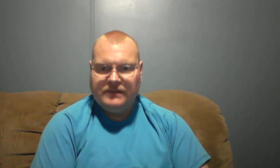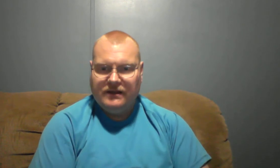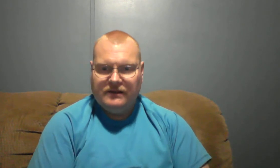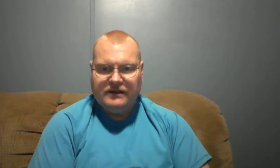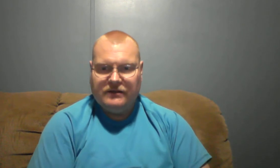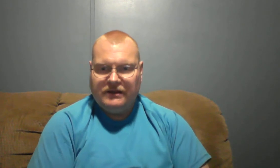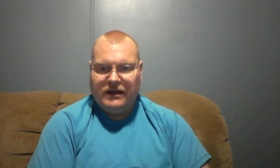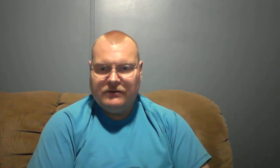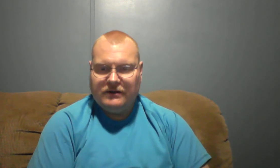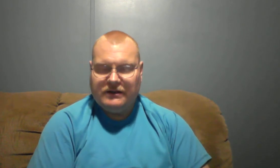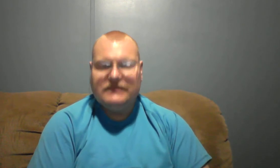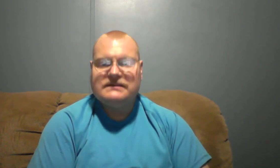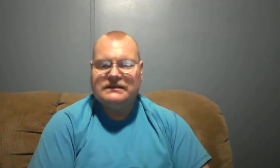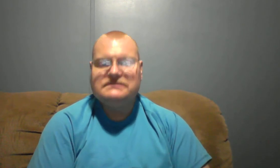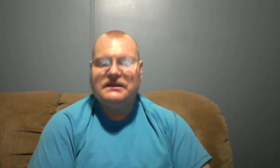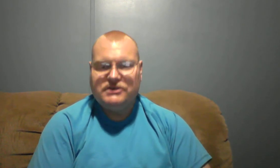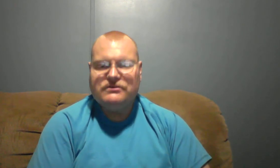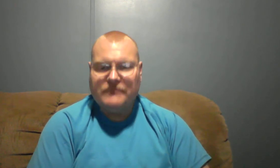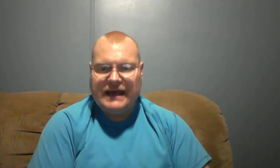then they're, you know, there it's, it's not you they're mad at.